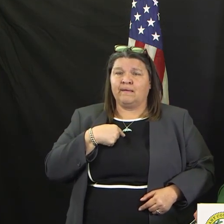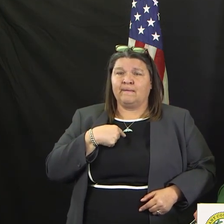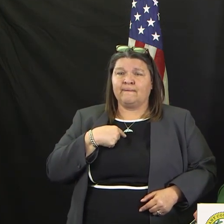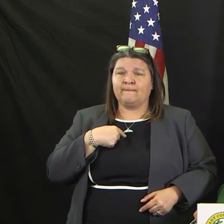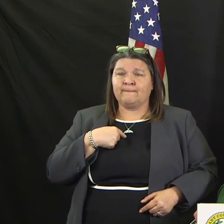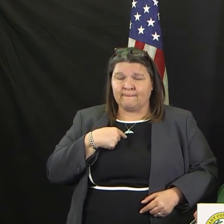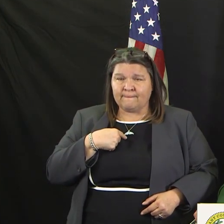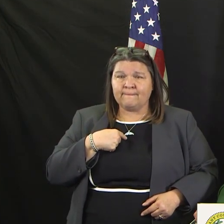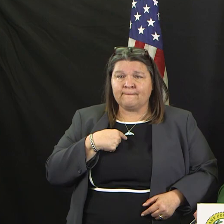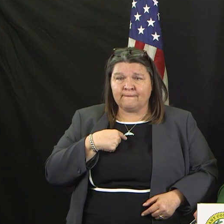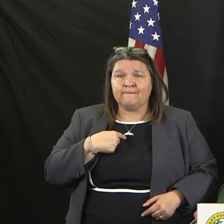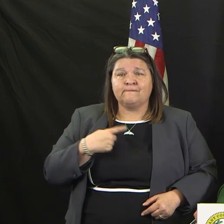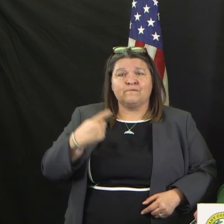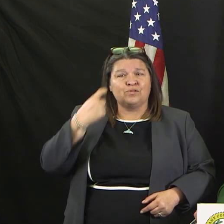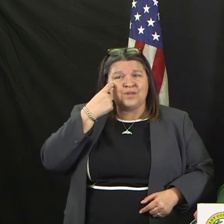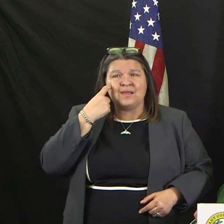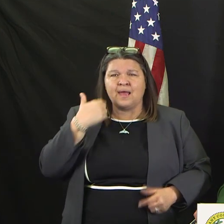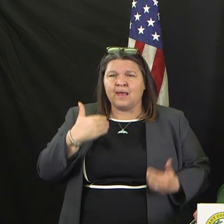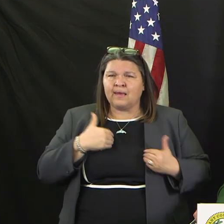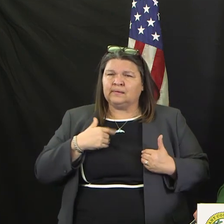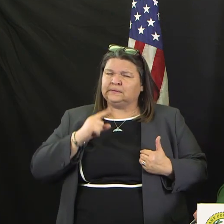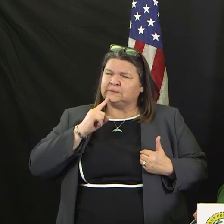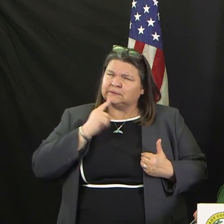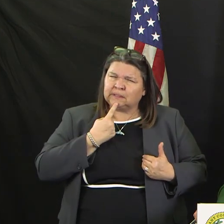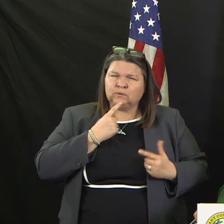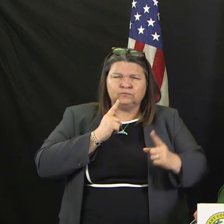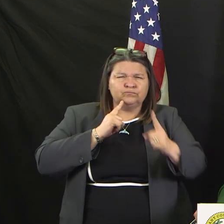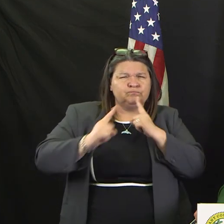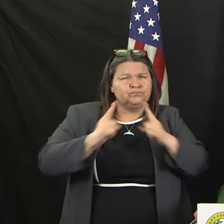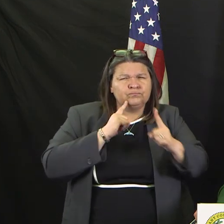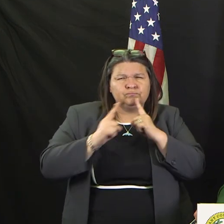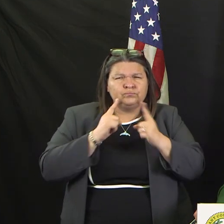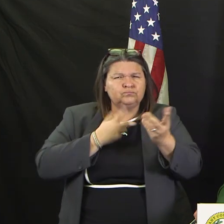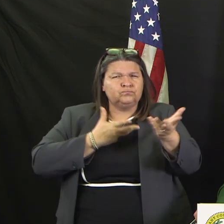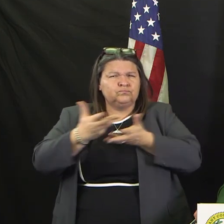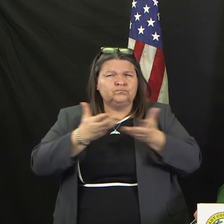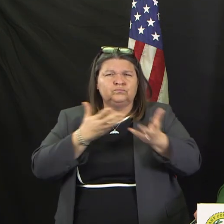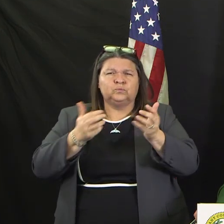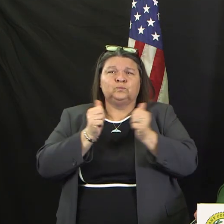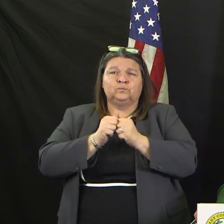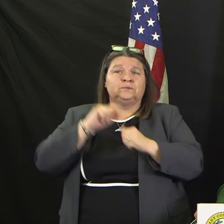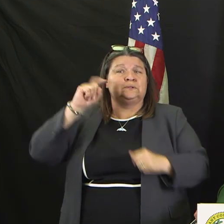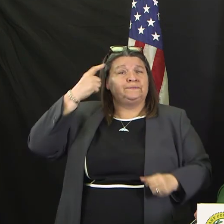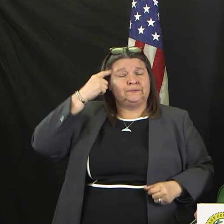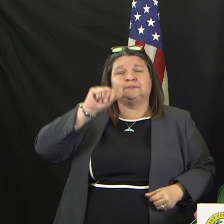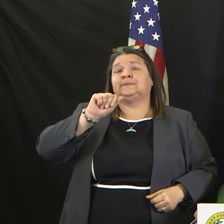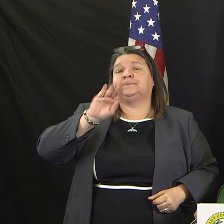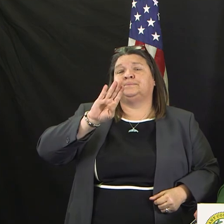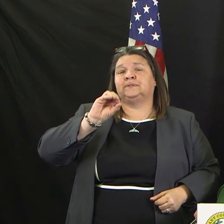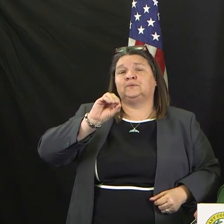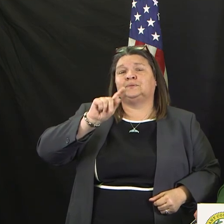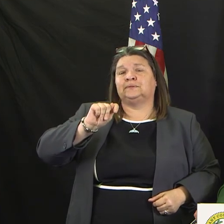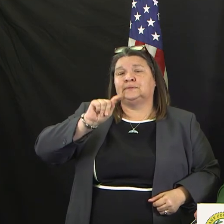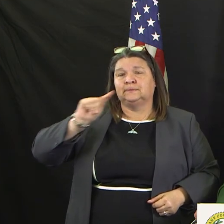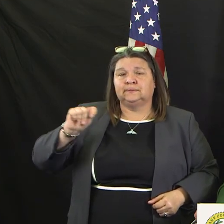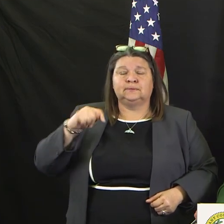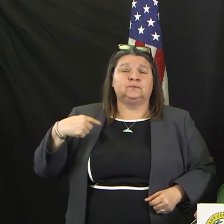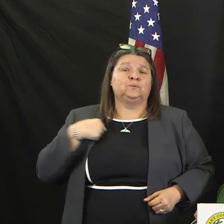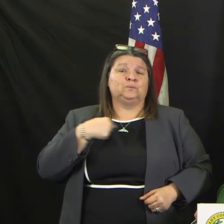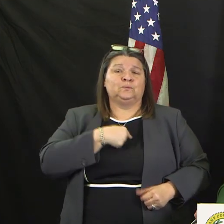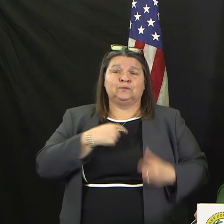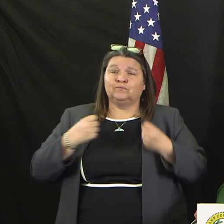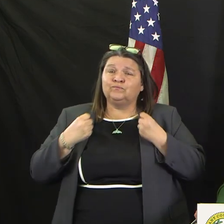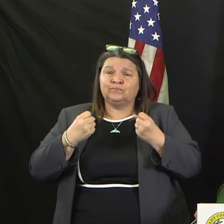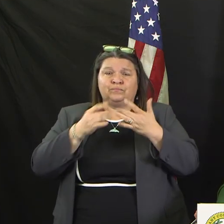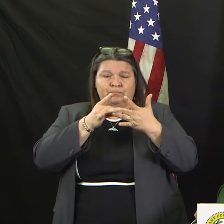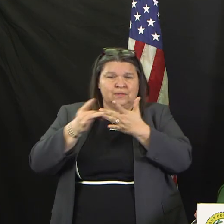conversation with Governor Abbott. And I believe Texas has the right leadership at the top of the state right now. And